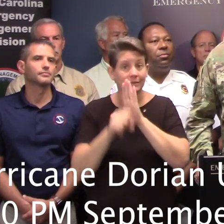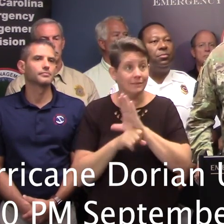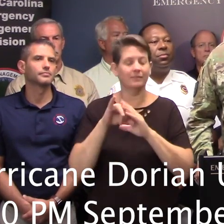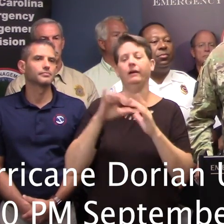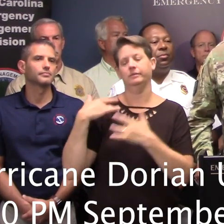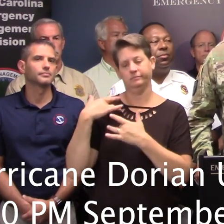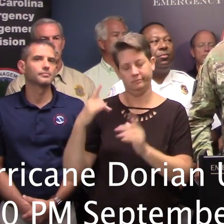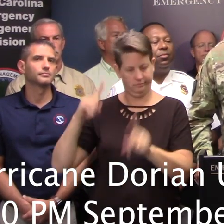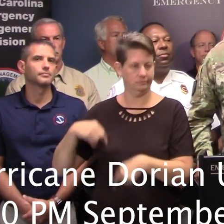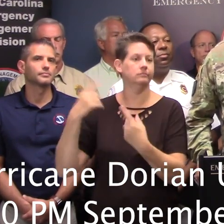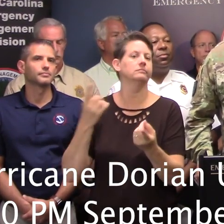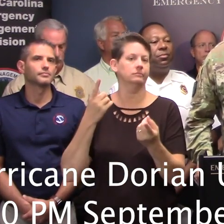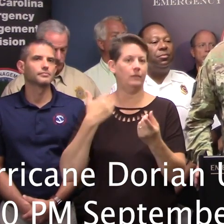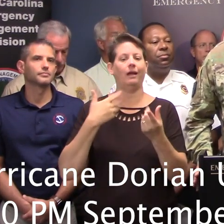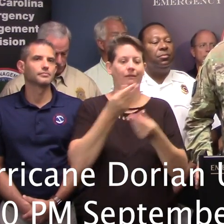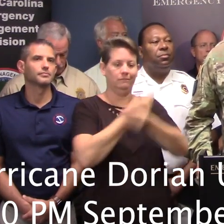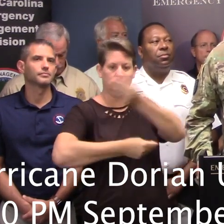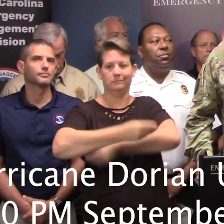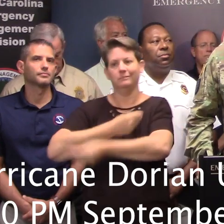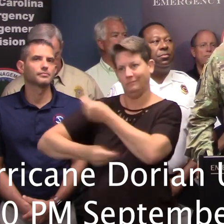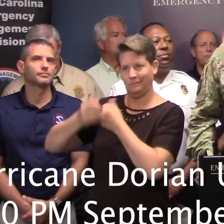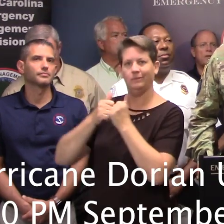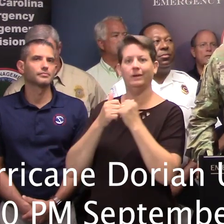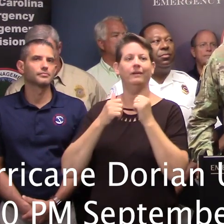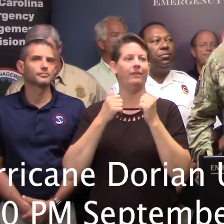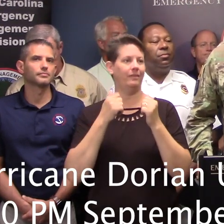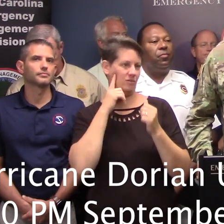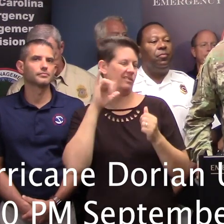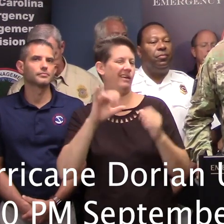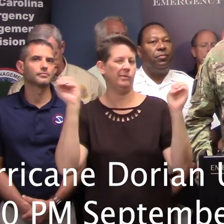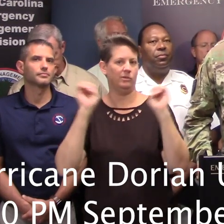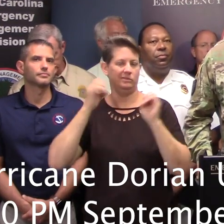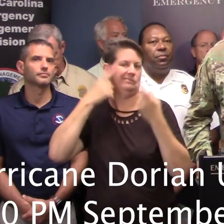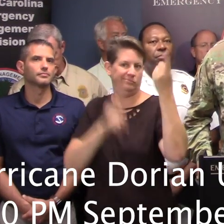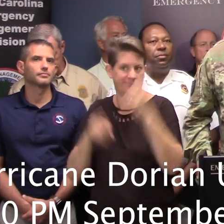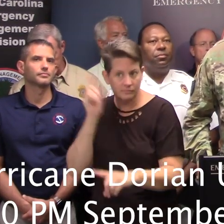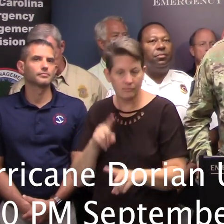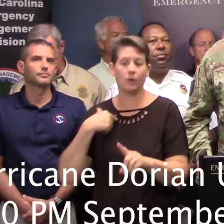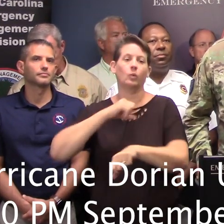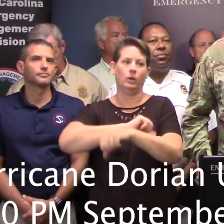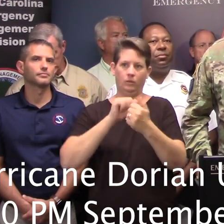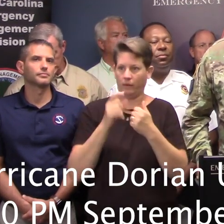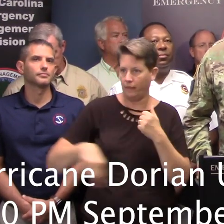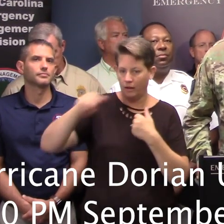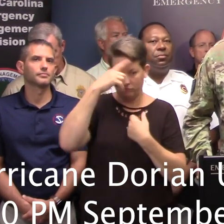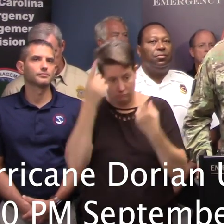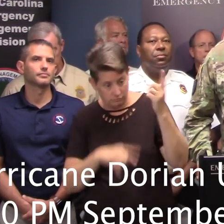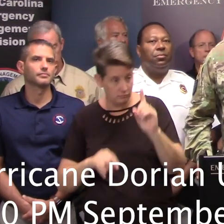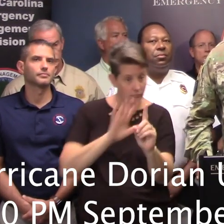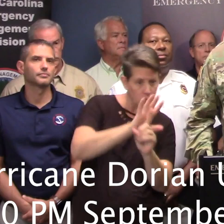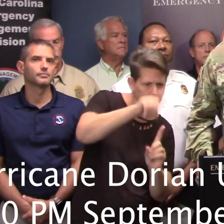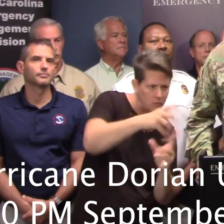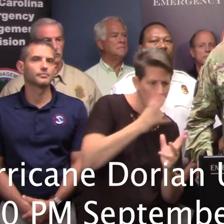normally have an exchange of resources with through an emergency compact. We are working with them to determine what their needs